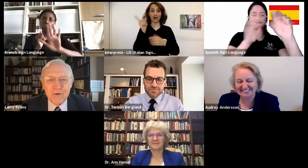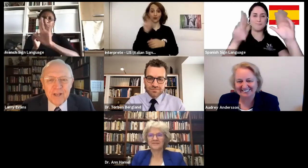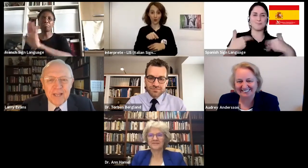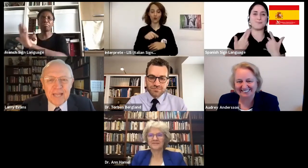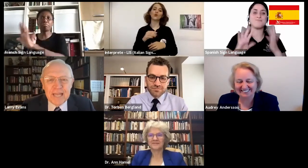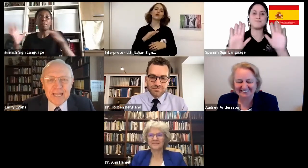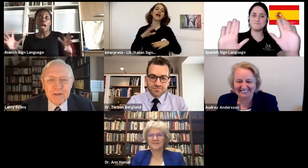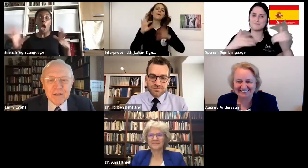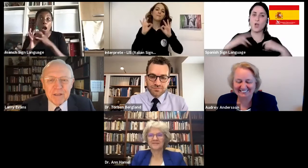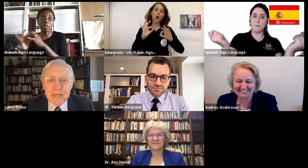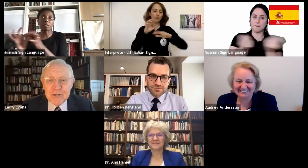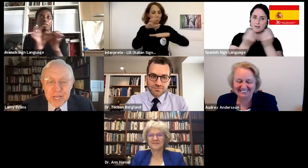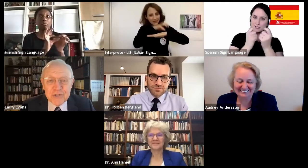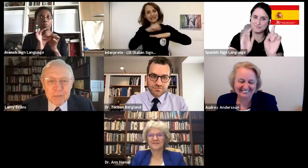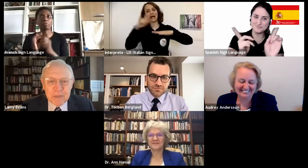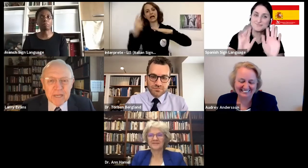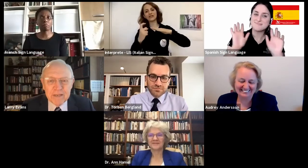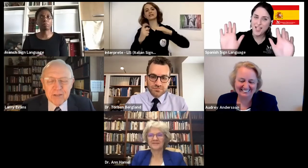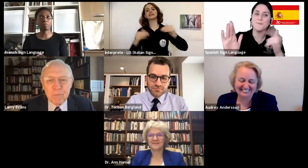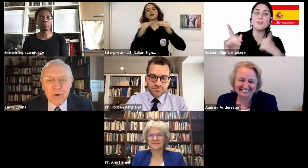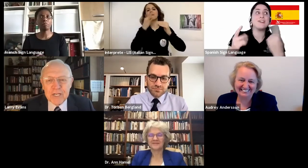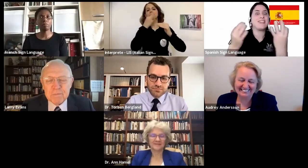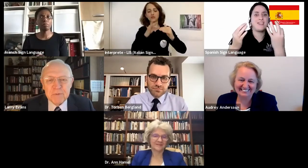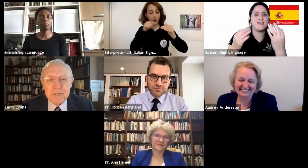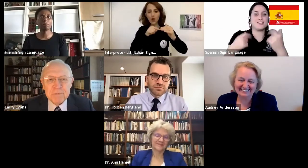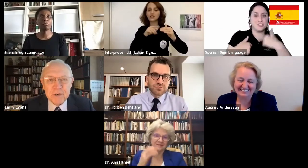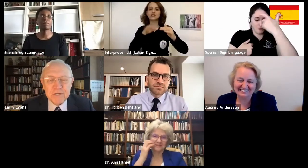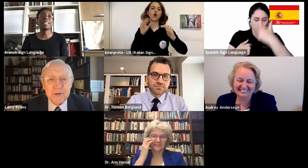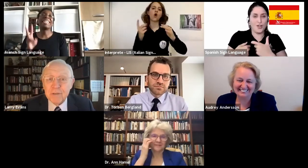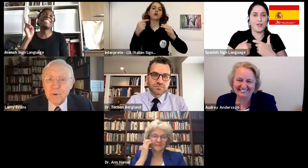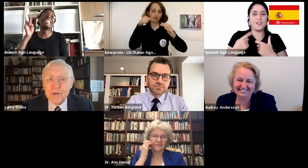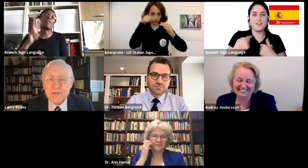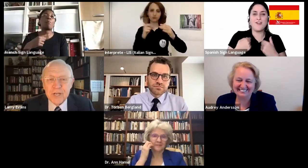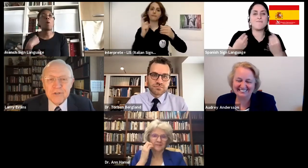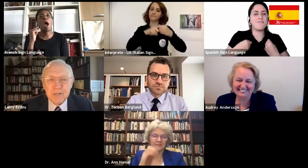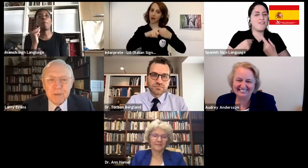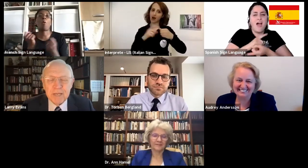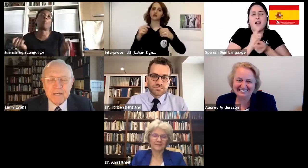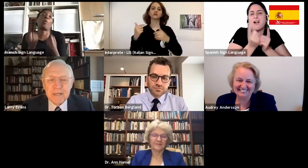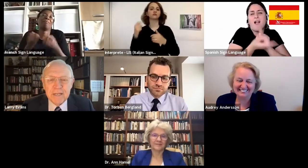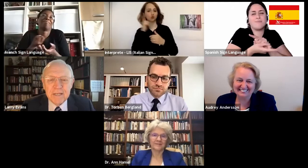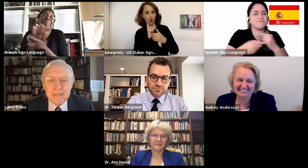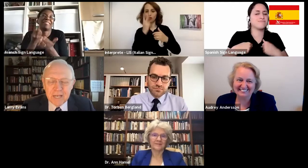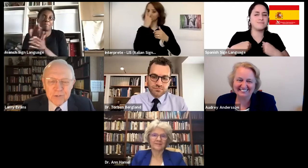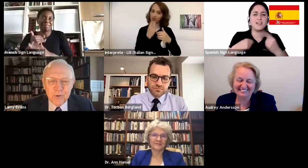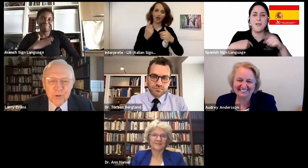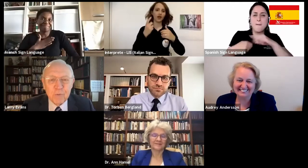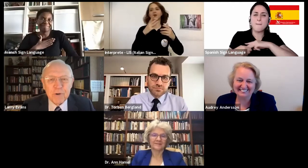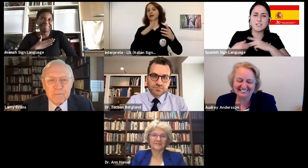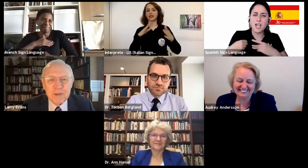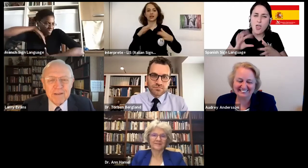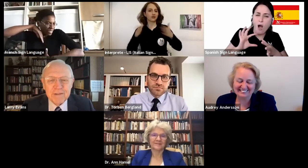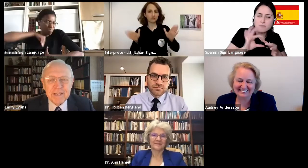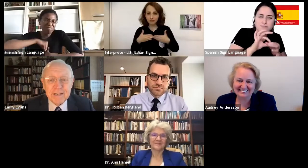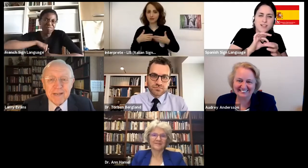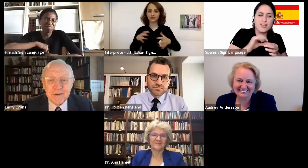am now. And it is changing me. The more I spend with this ministry, the more it's changing me. And God is doing a